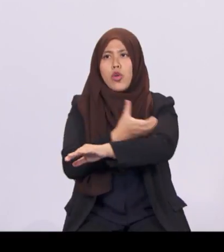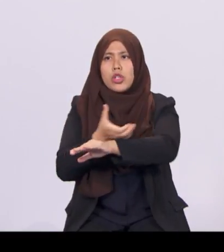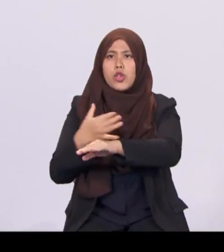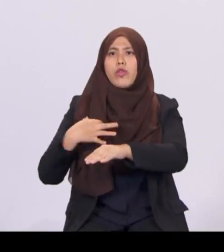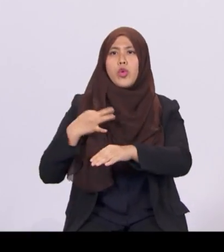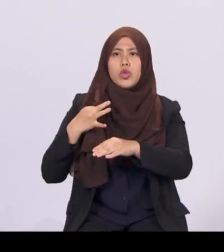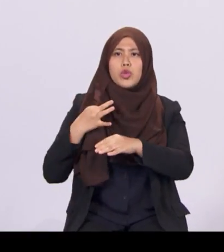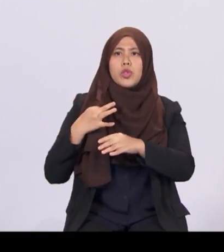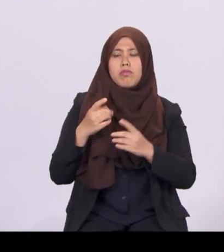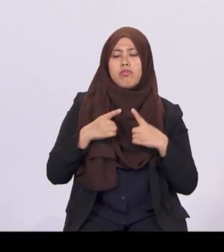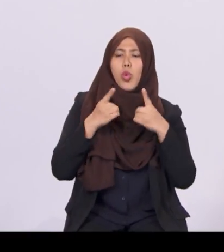activities.